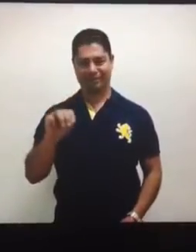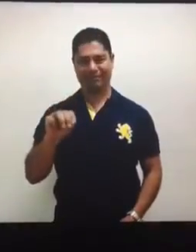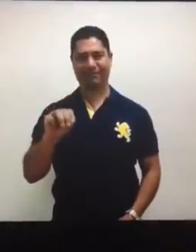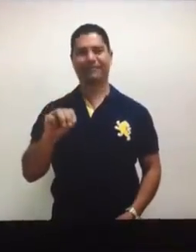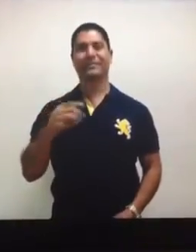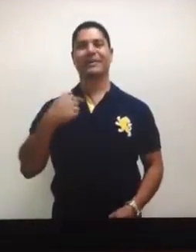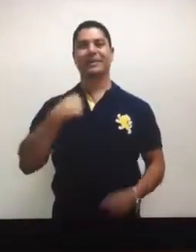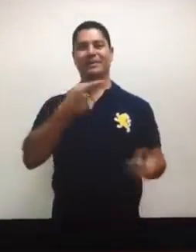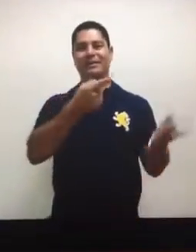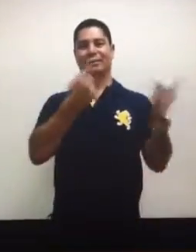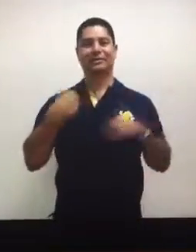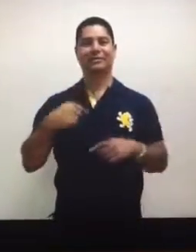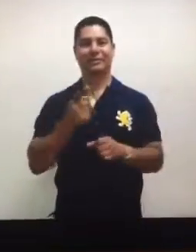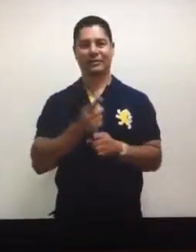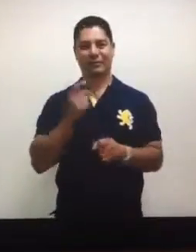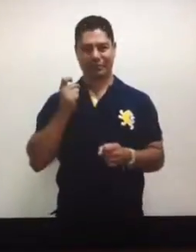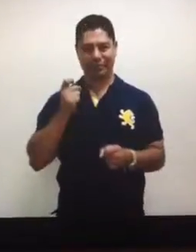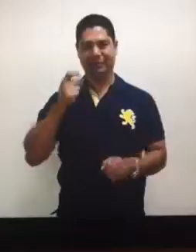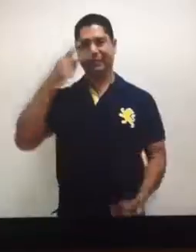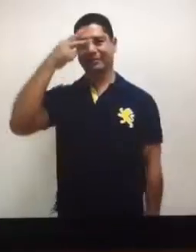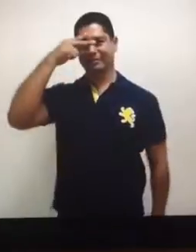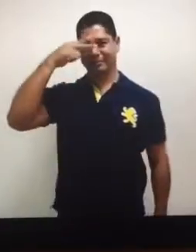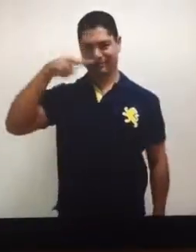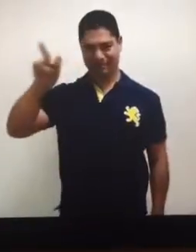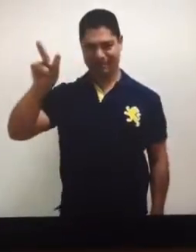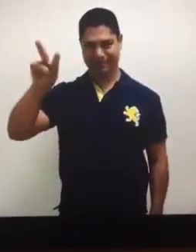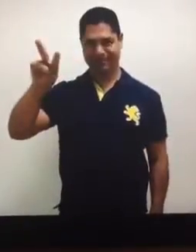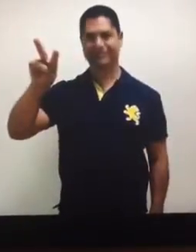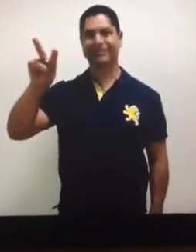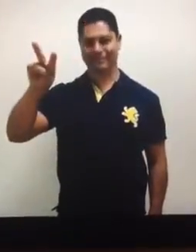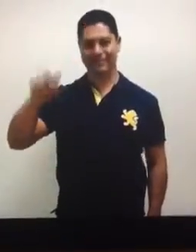Hello my name is Carlos Greenham and I am from Mexico.